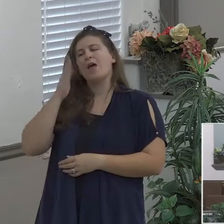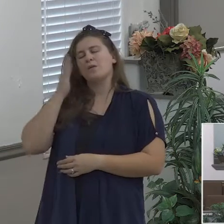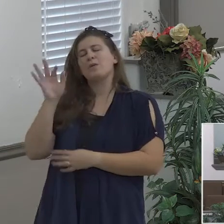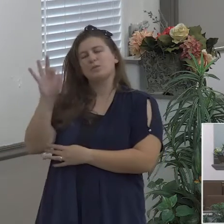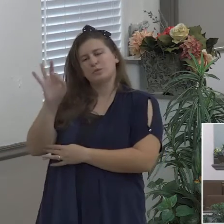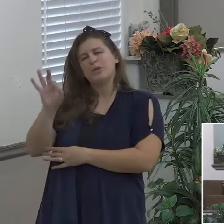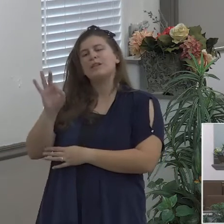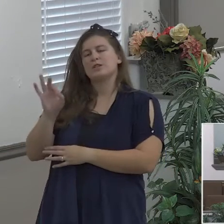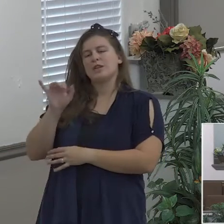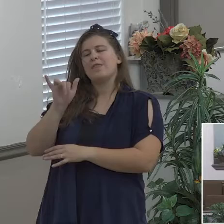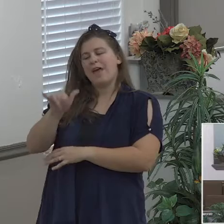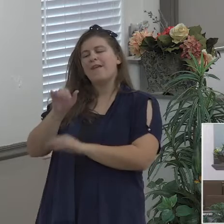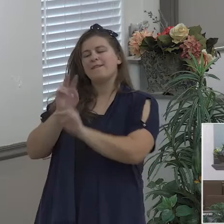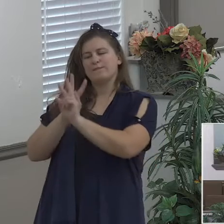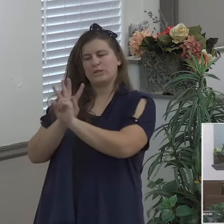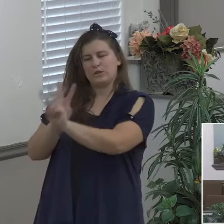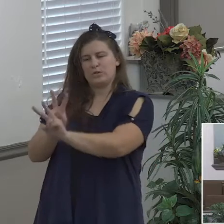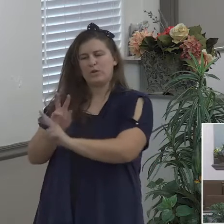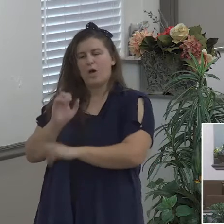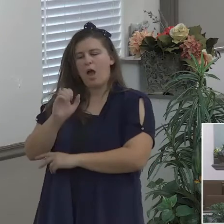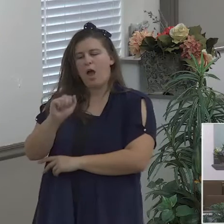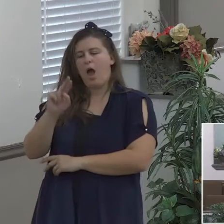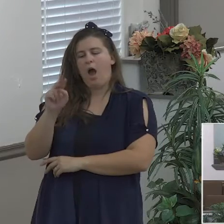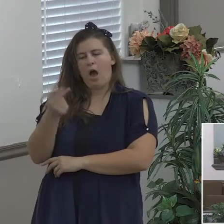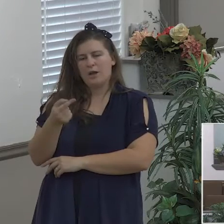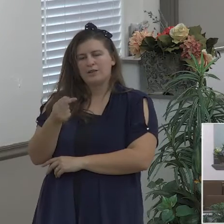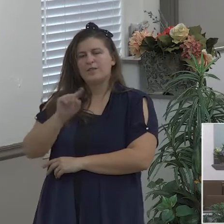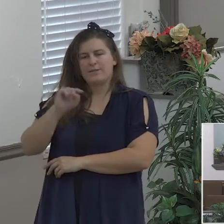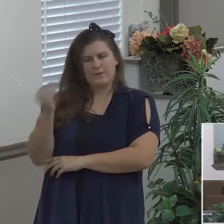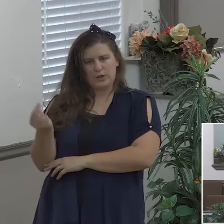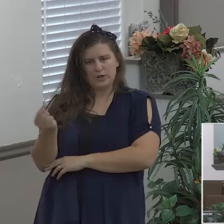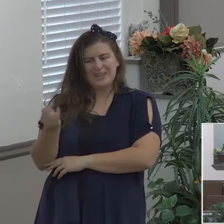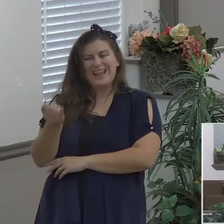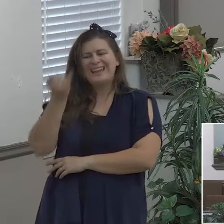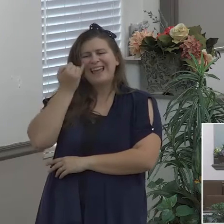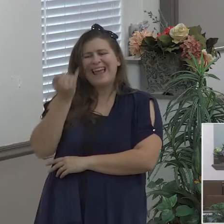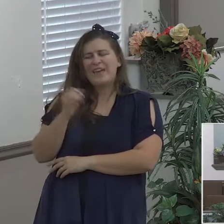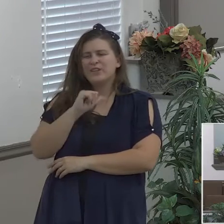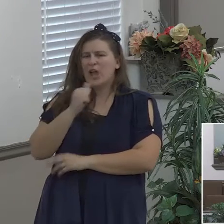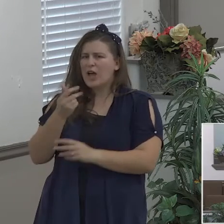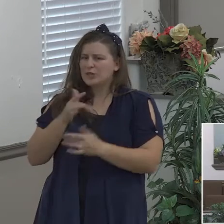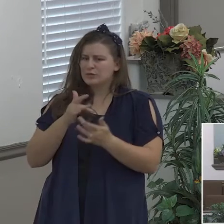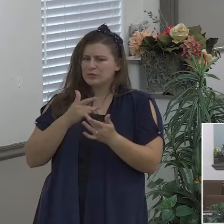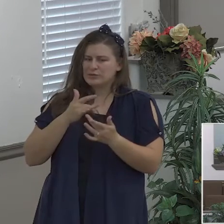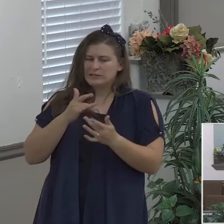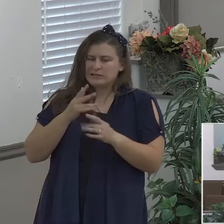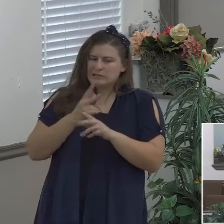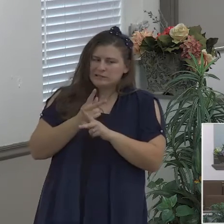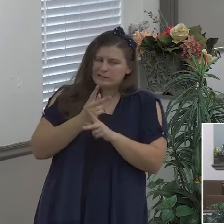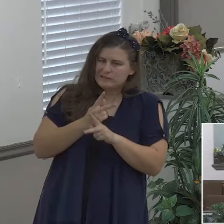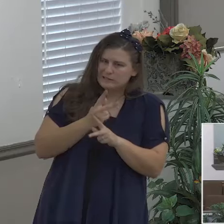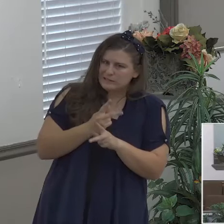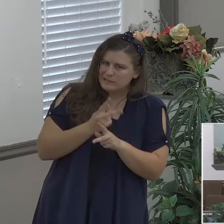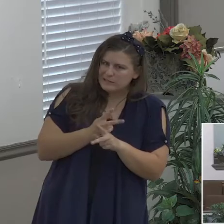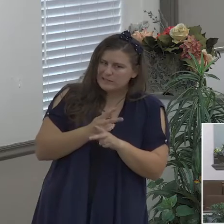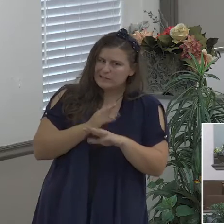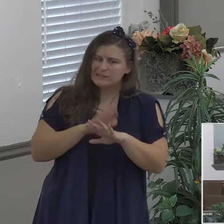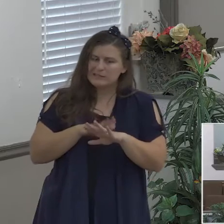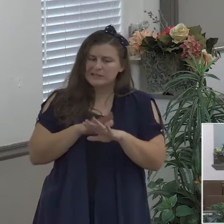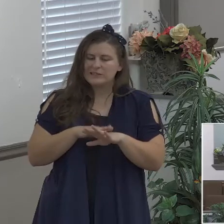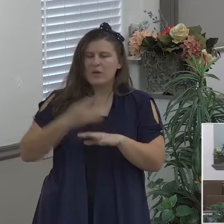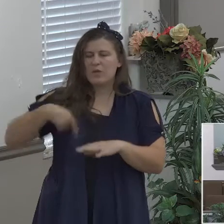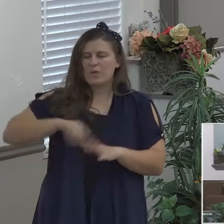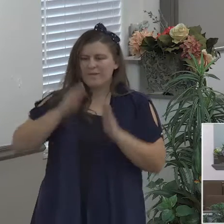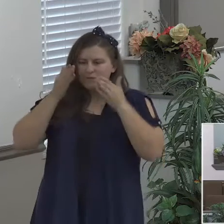careful what happens is we get focused on those things instead of getting